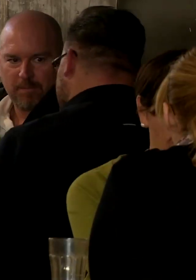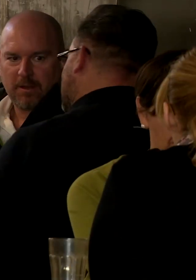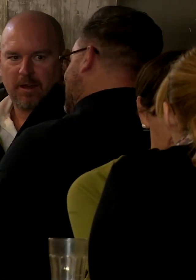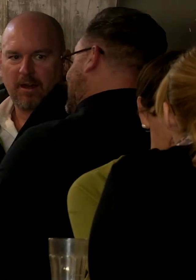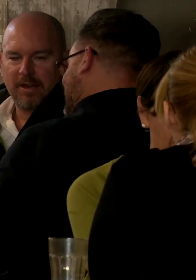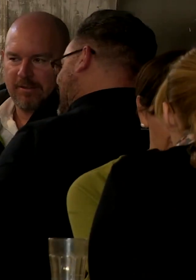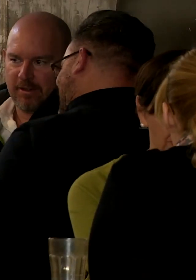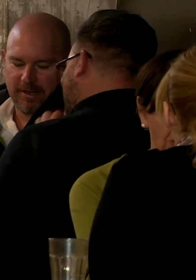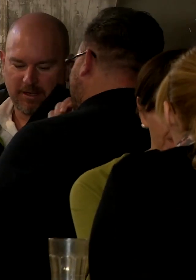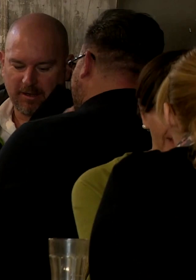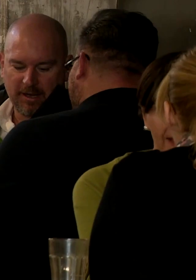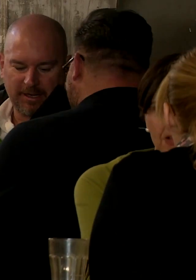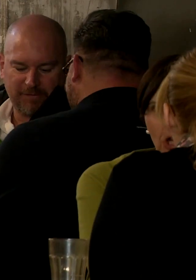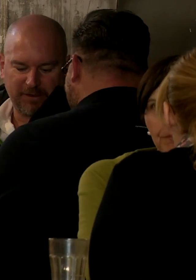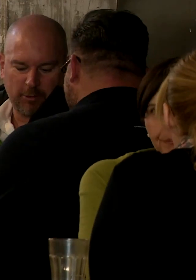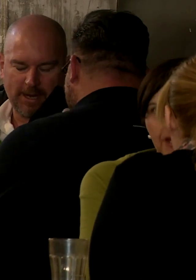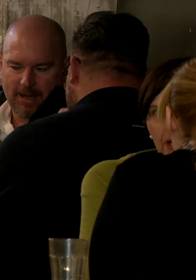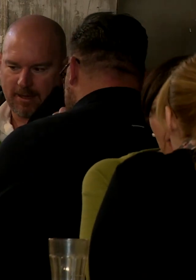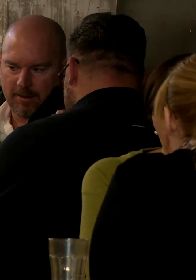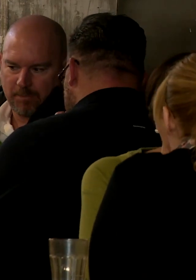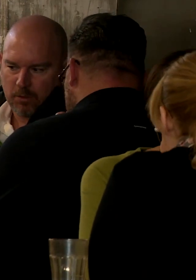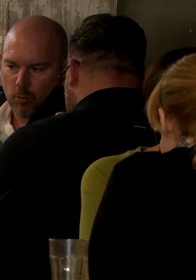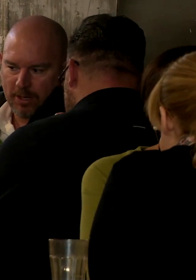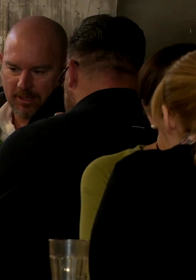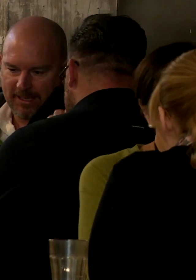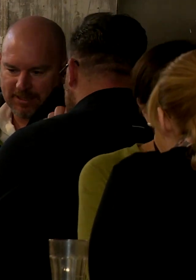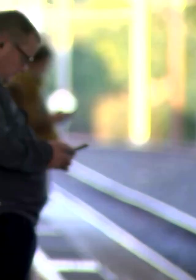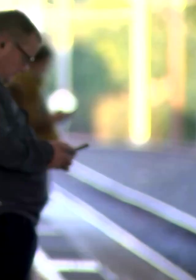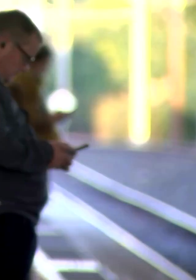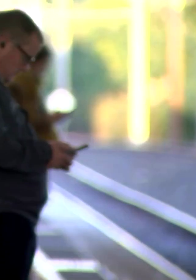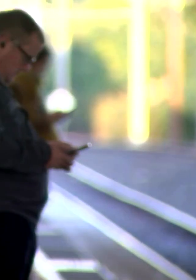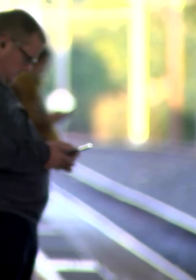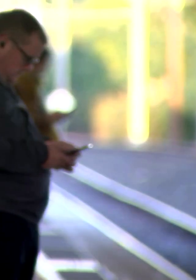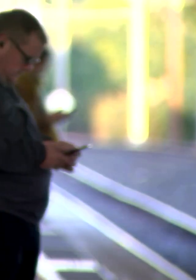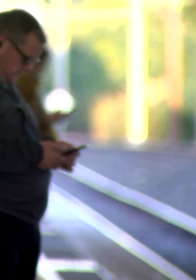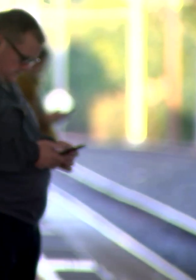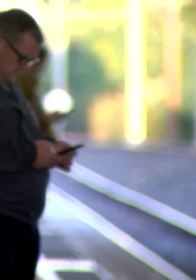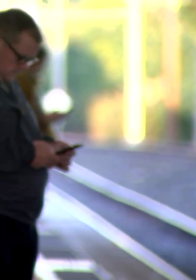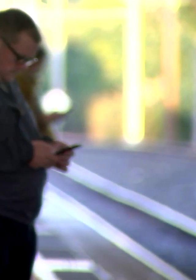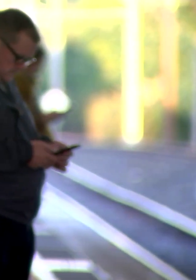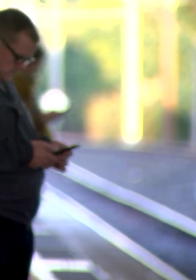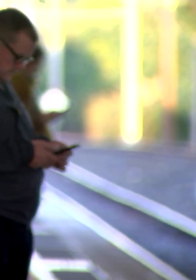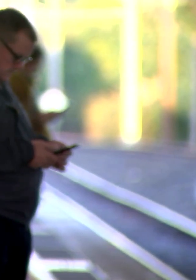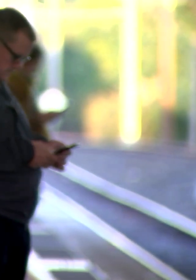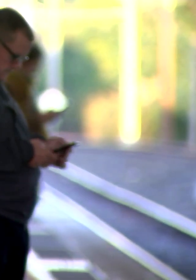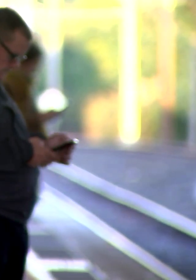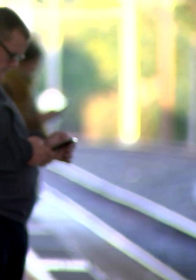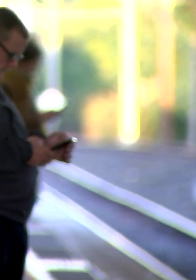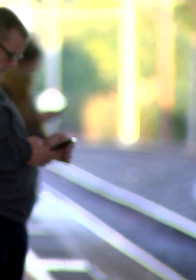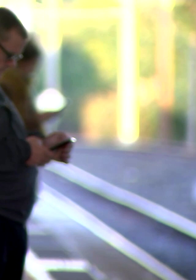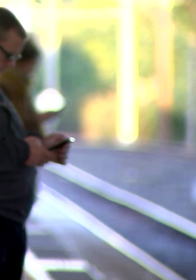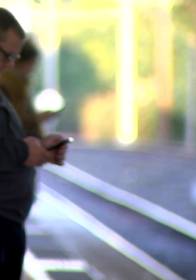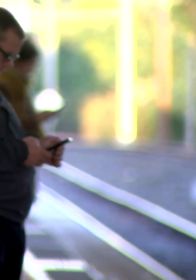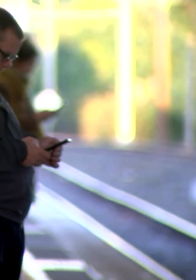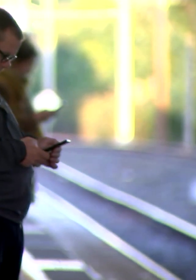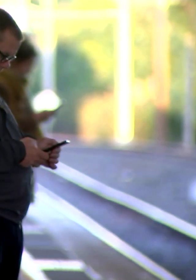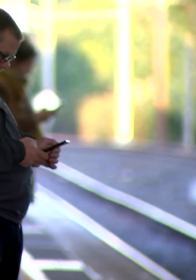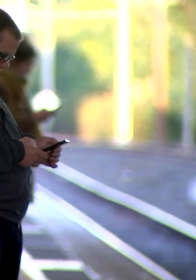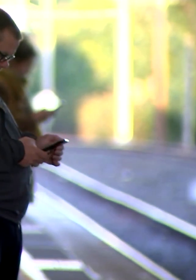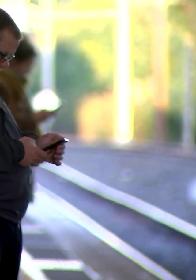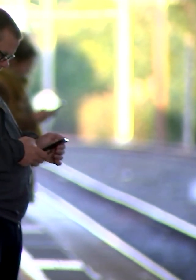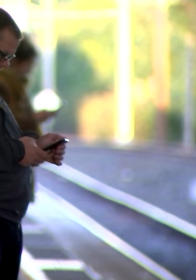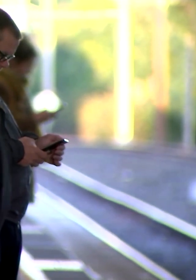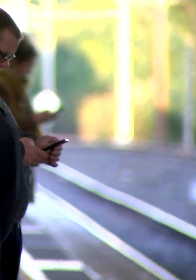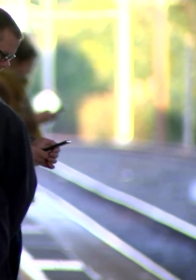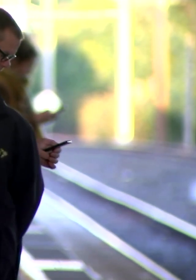ending a 24-day streak of no new infections in the country. The new infections, both related to recent travel from